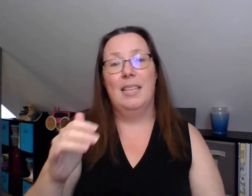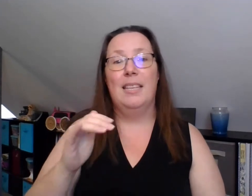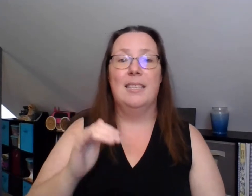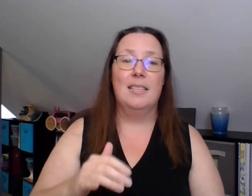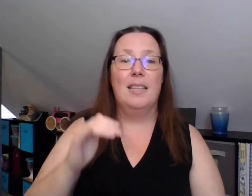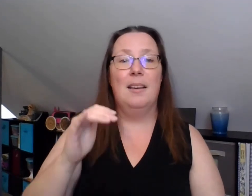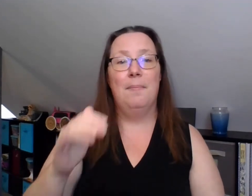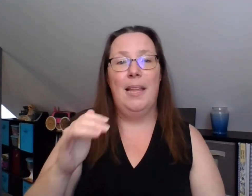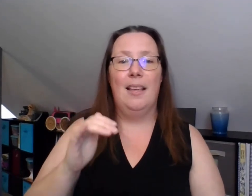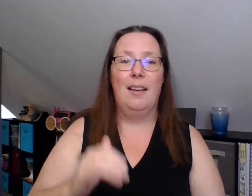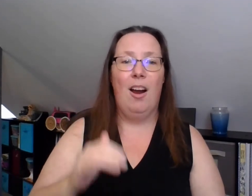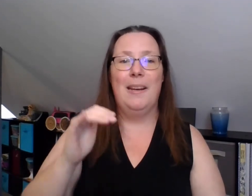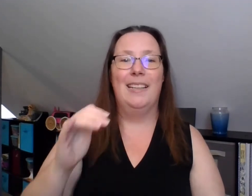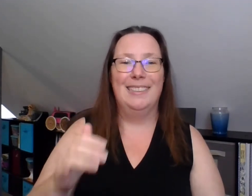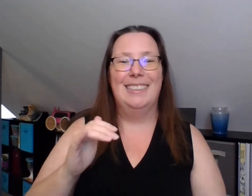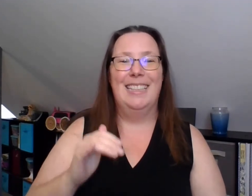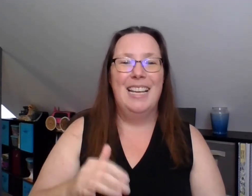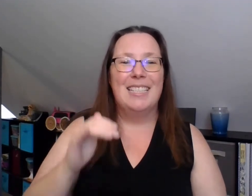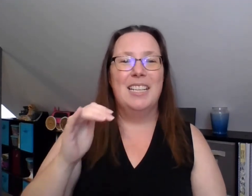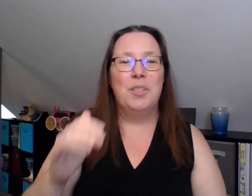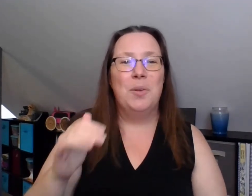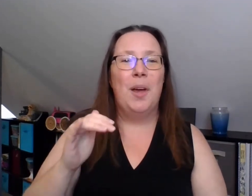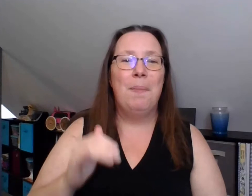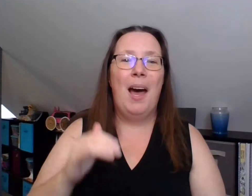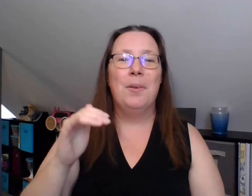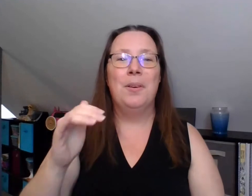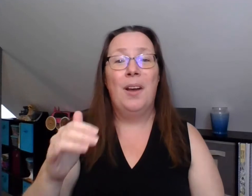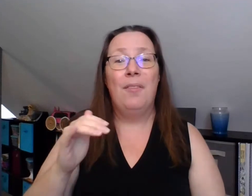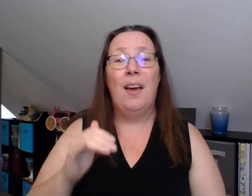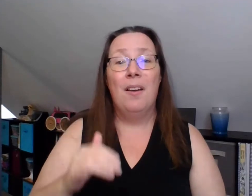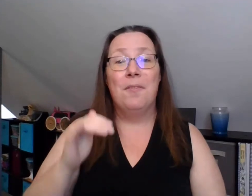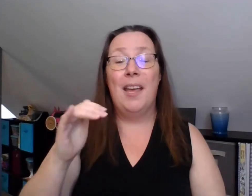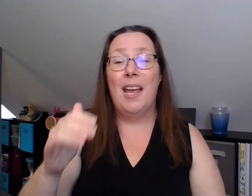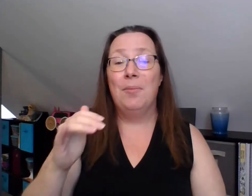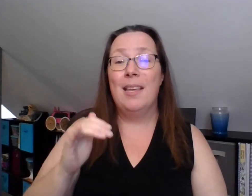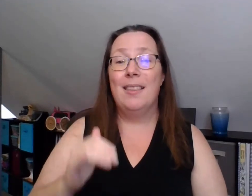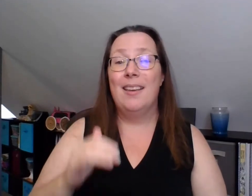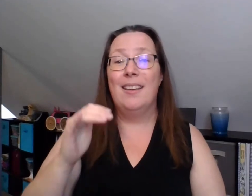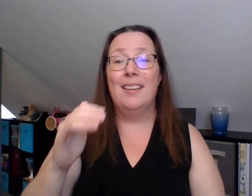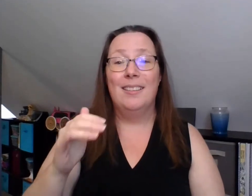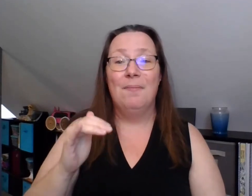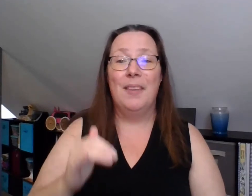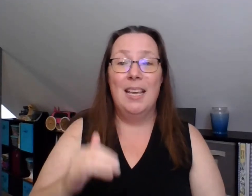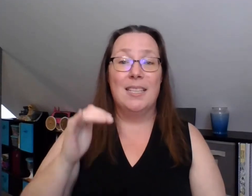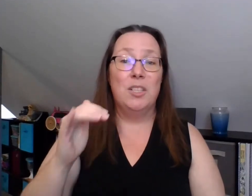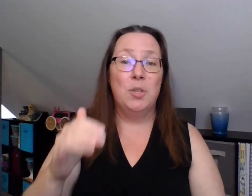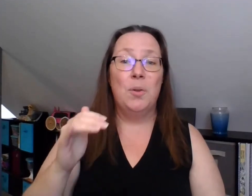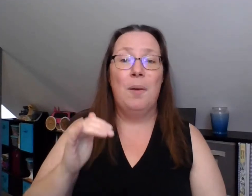This is the harmony. Sing to the power of the faith within. Sing to the